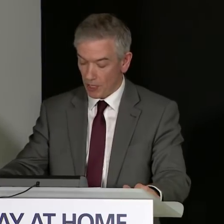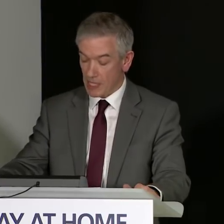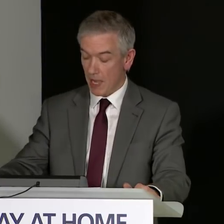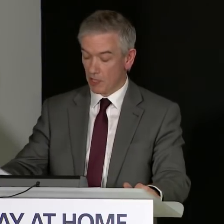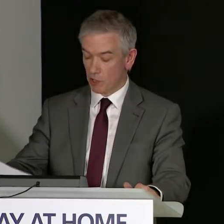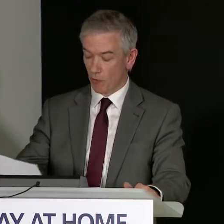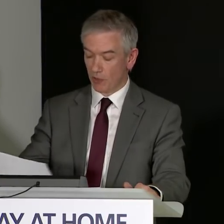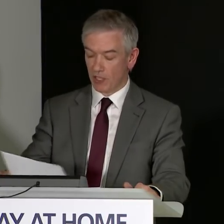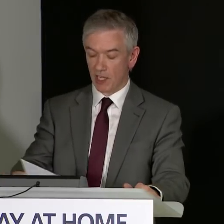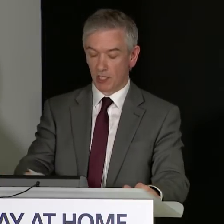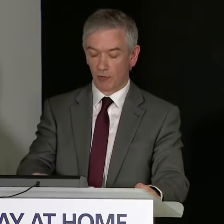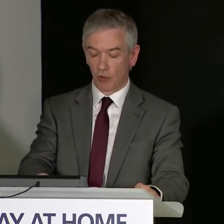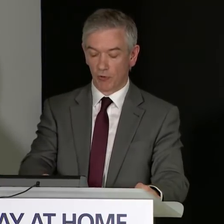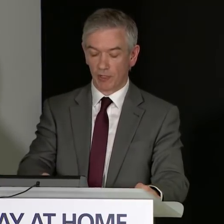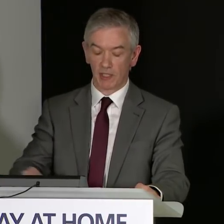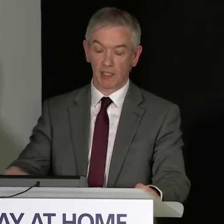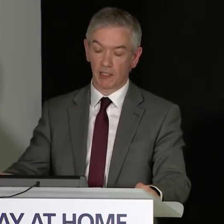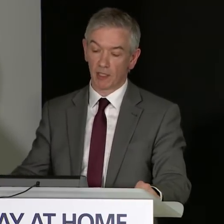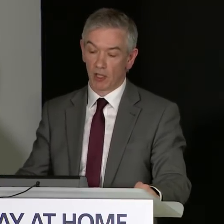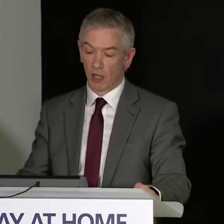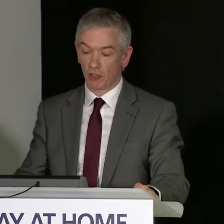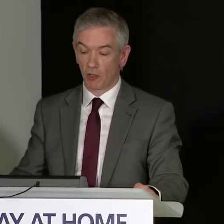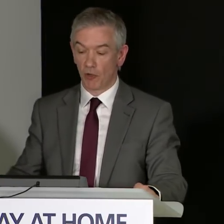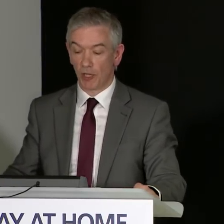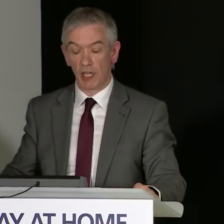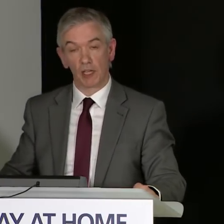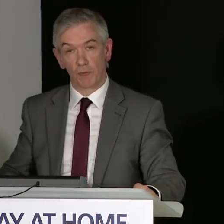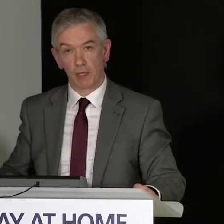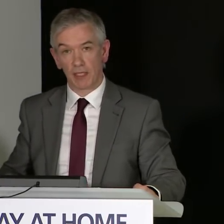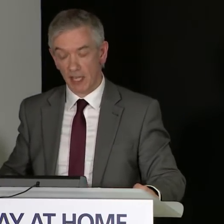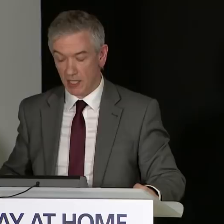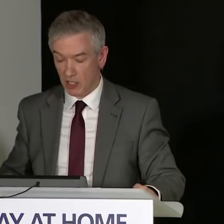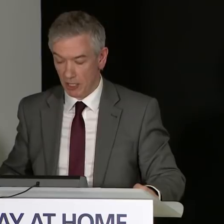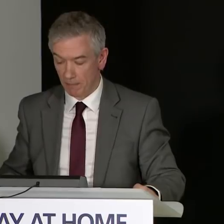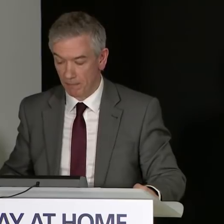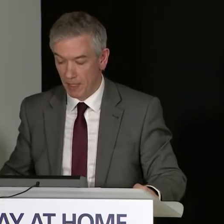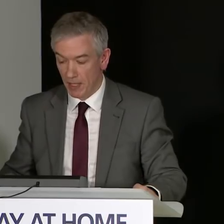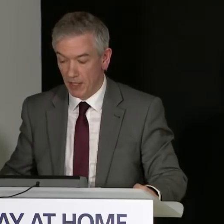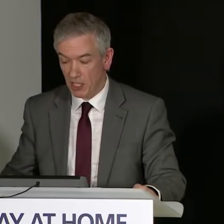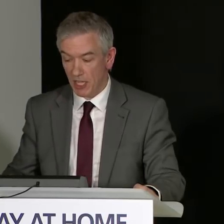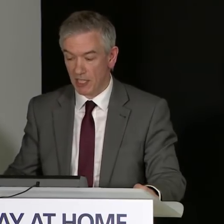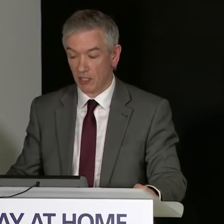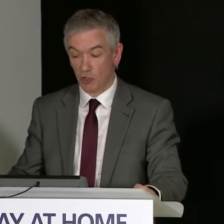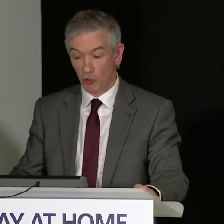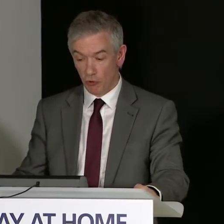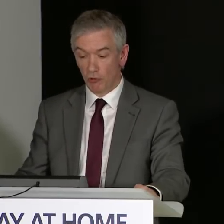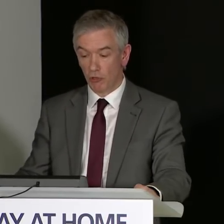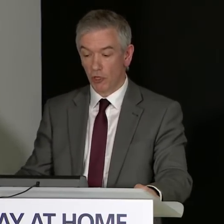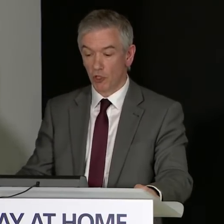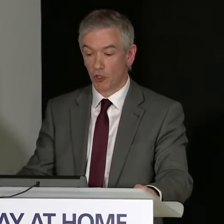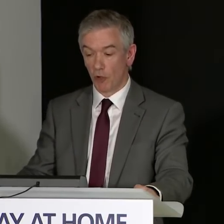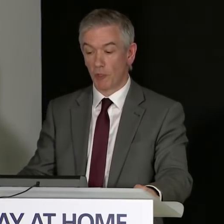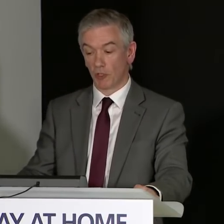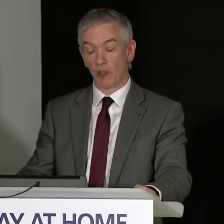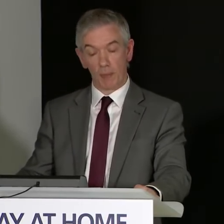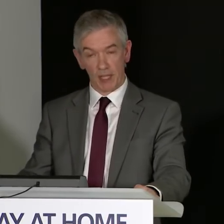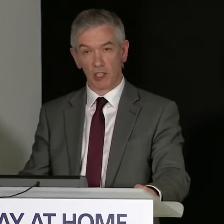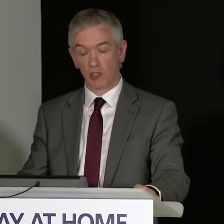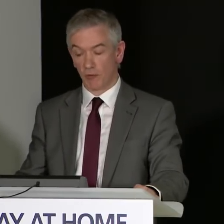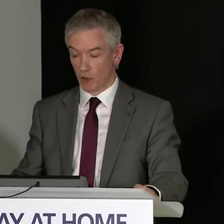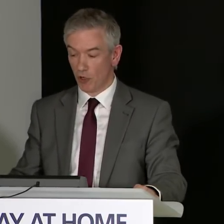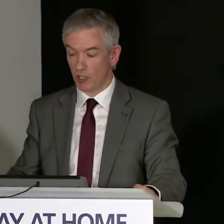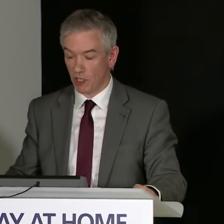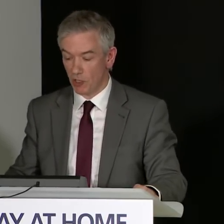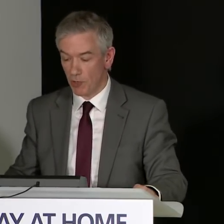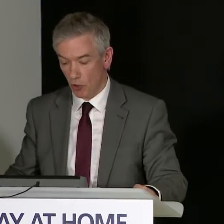who are eligible for testing for COVID-19 under the UK Government Testing Scheme. This testing too should now be done on the